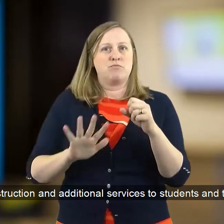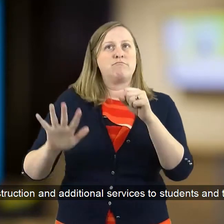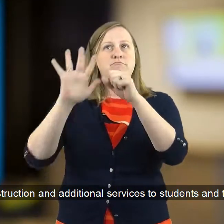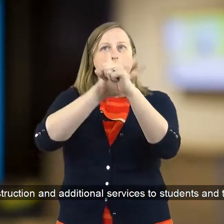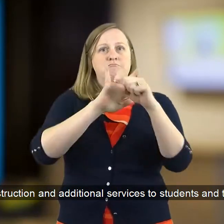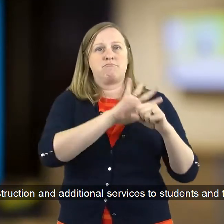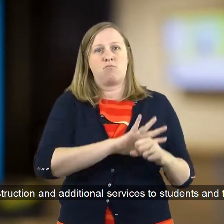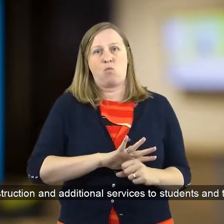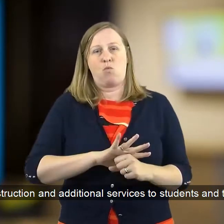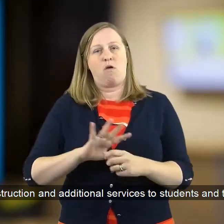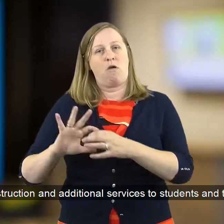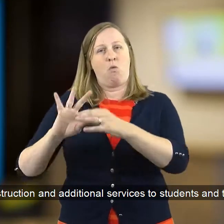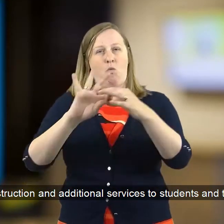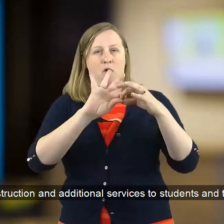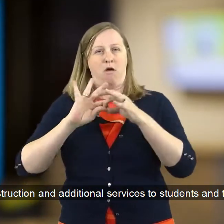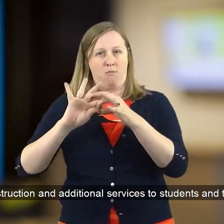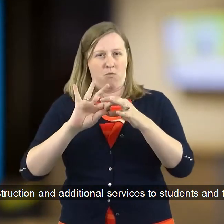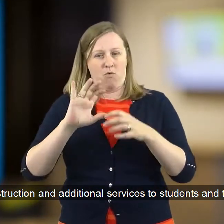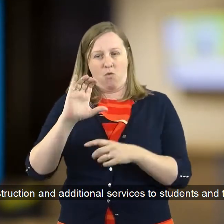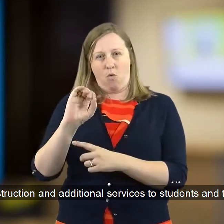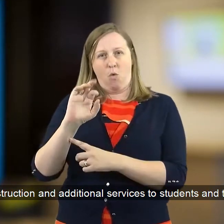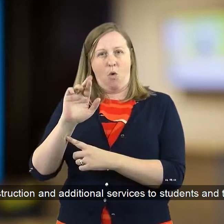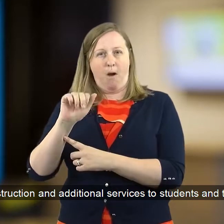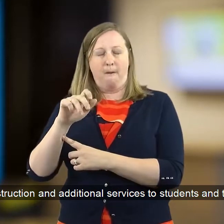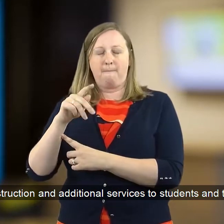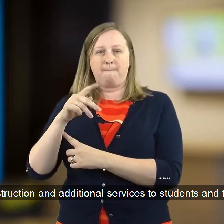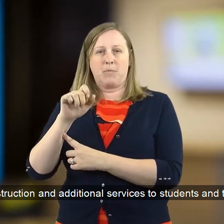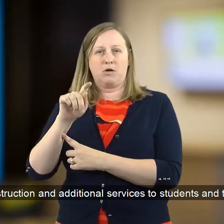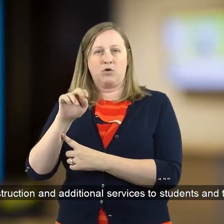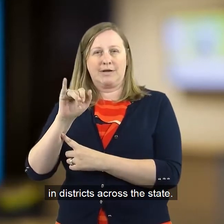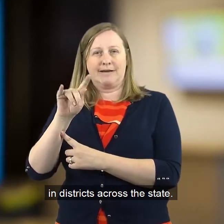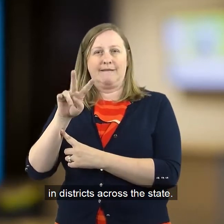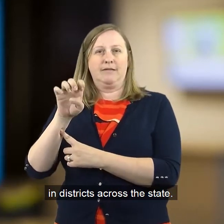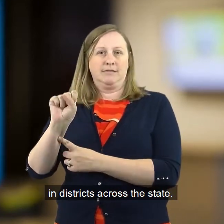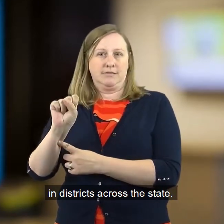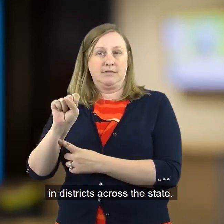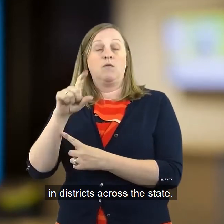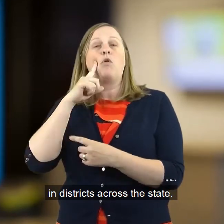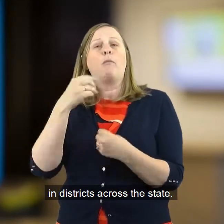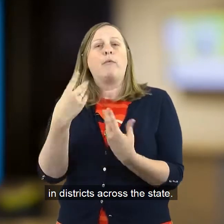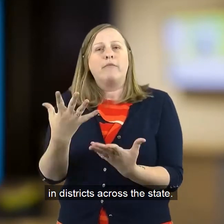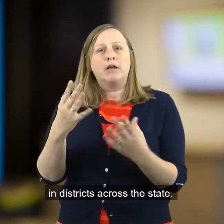and additional services to students and their families in districts across the state.